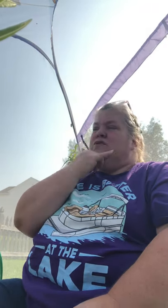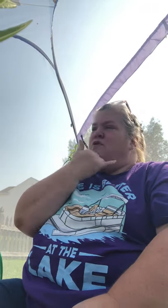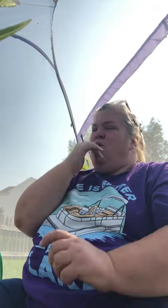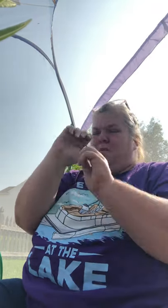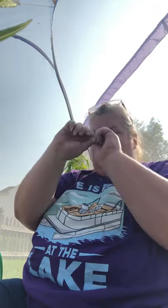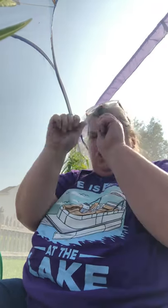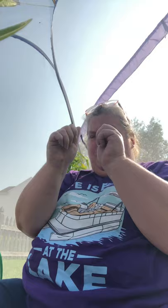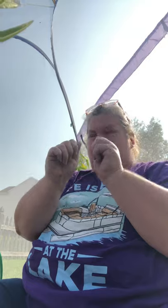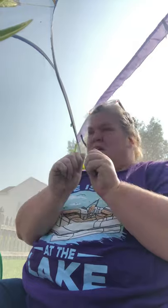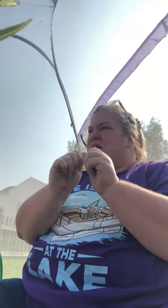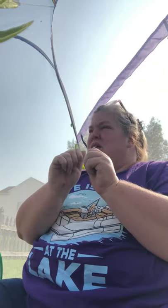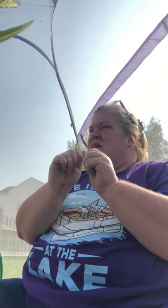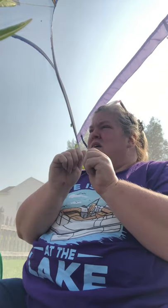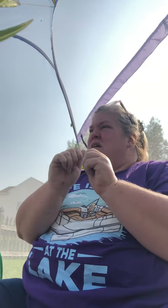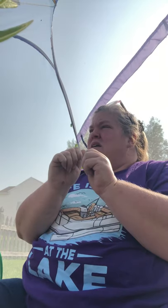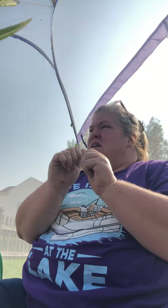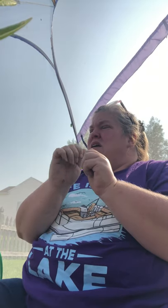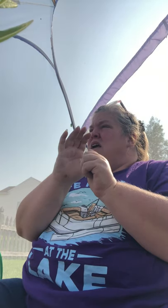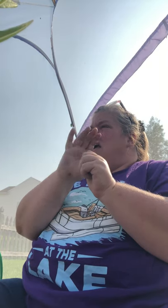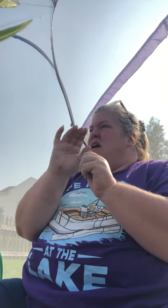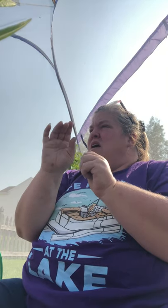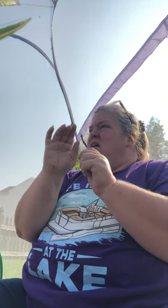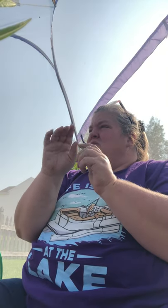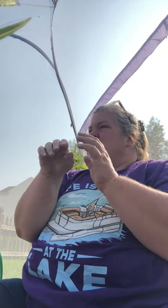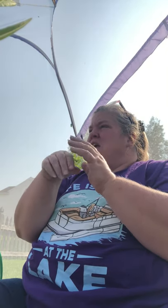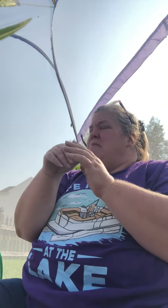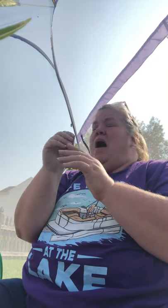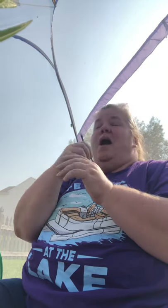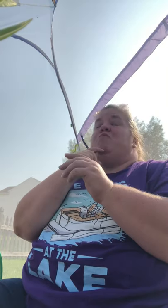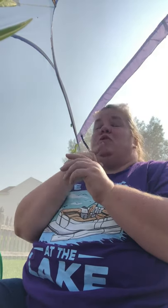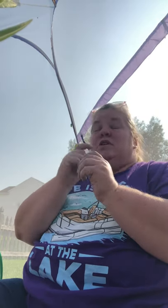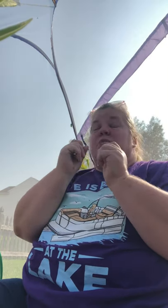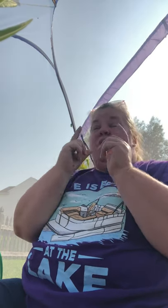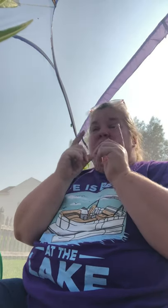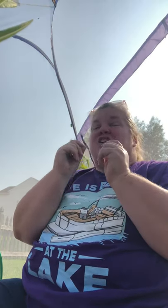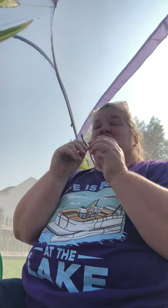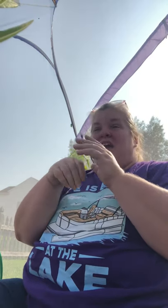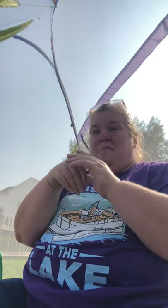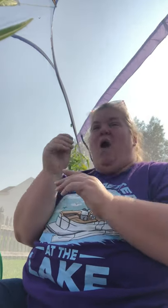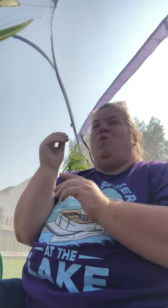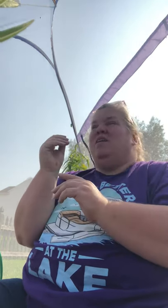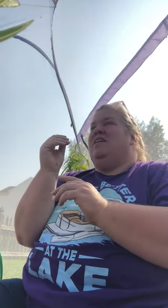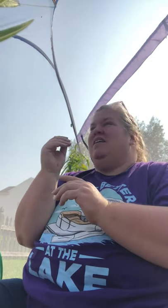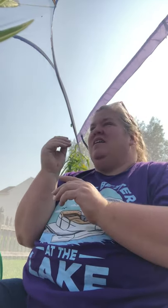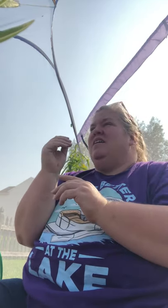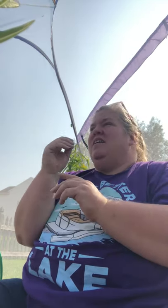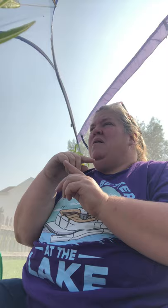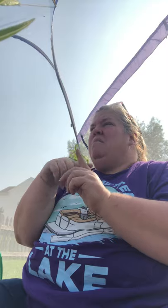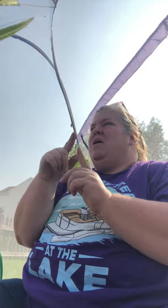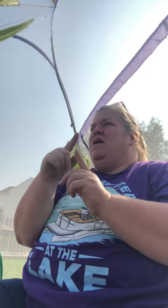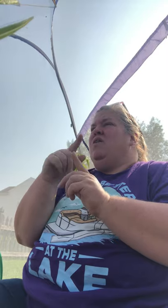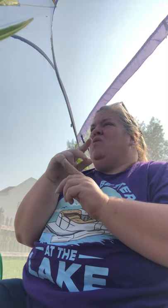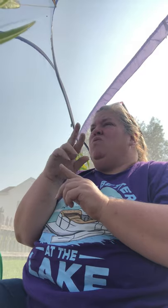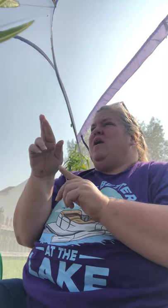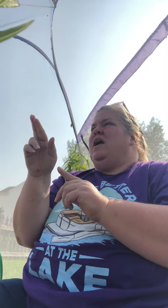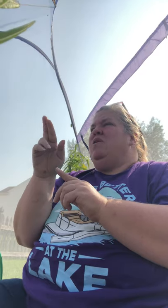deformed shape and when she came out I'm really surprised she came out but her right